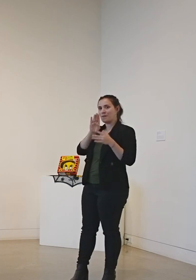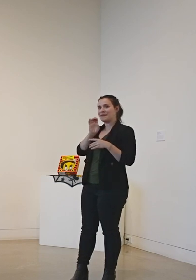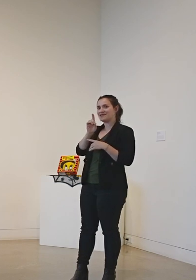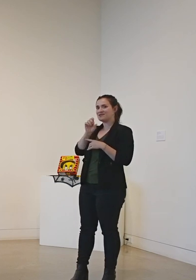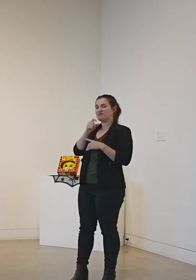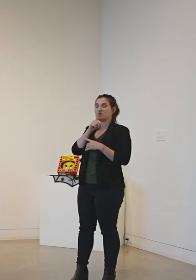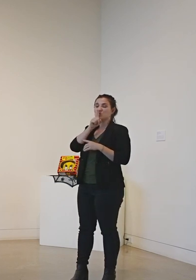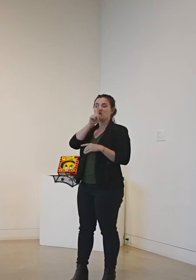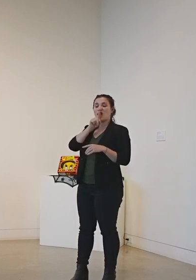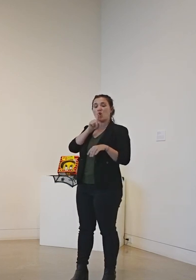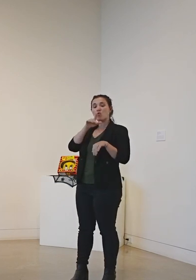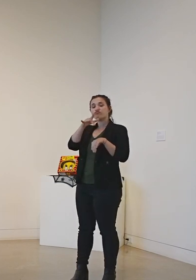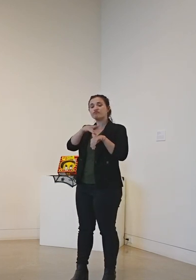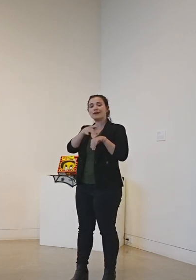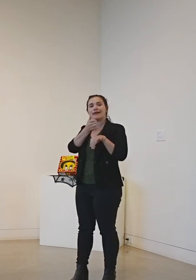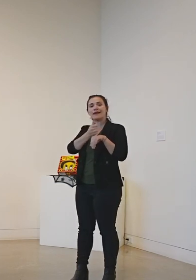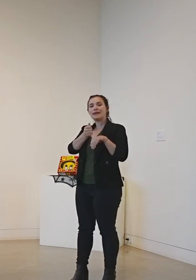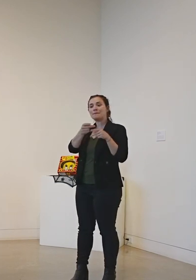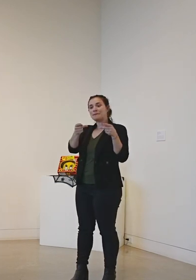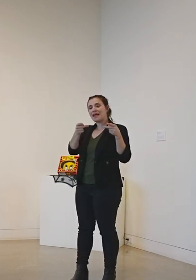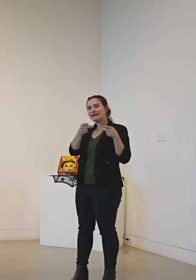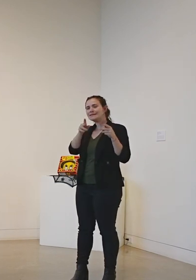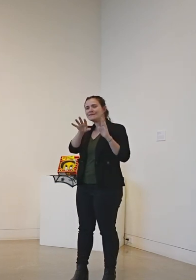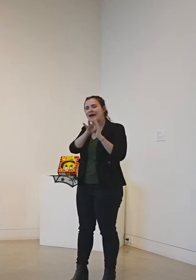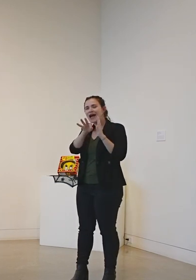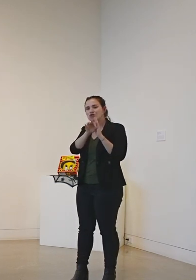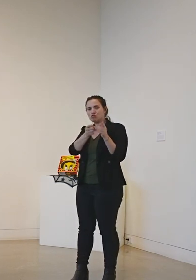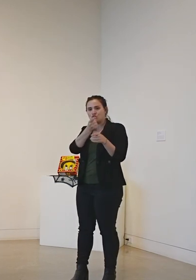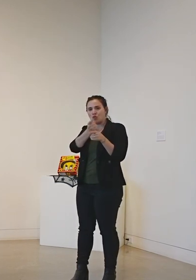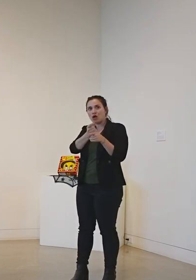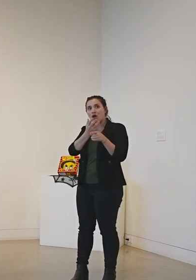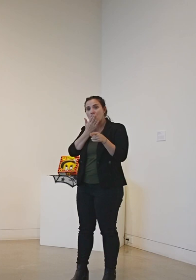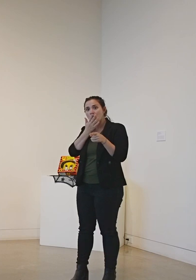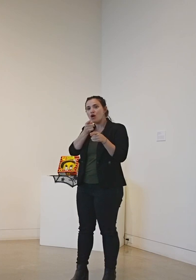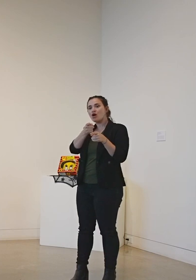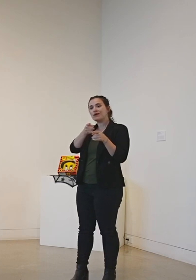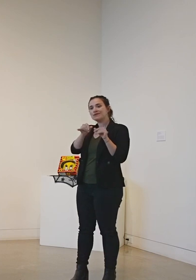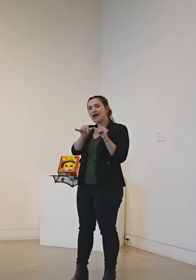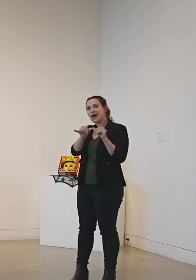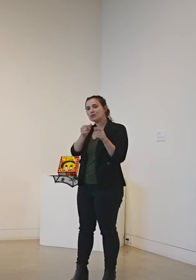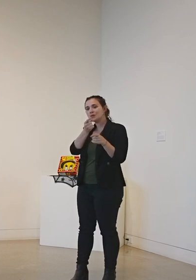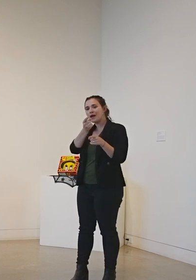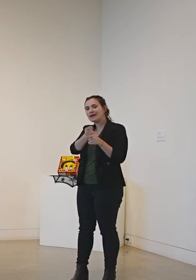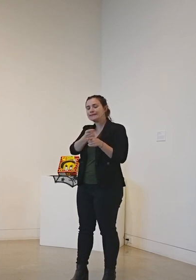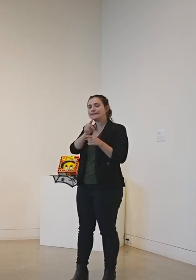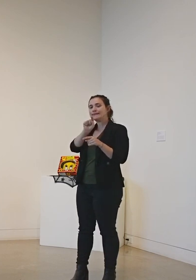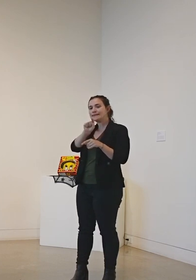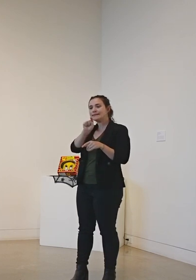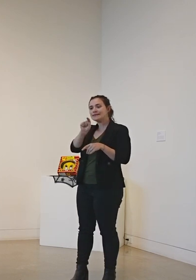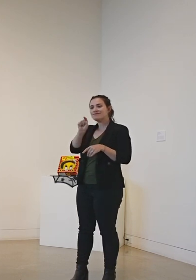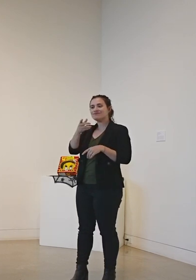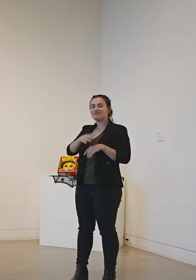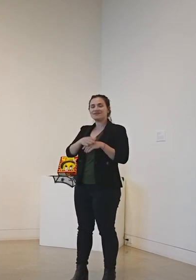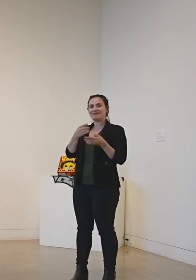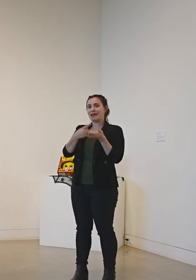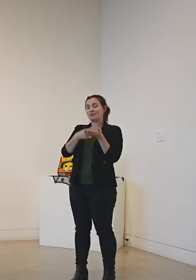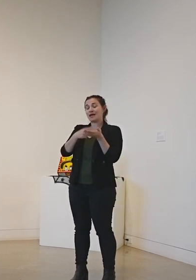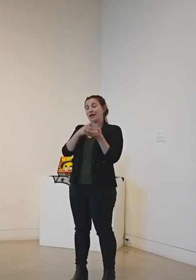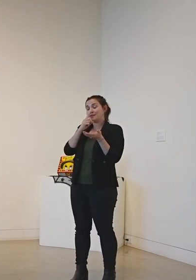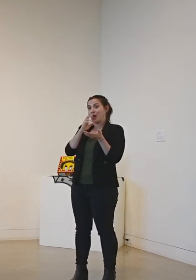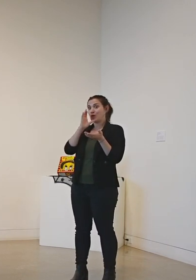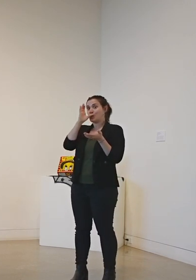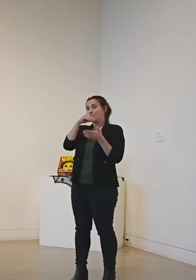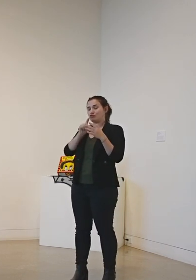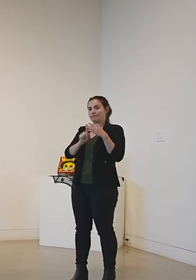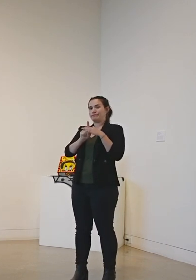go to any place where I can find the colors that I need and the sizes that I need sometimes they're really unusual and I